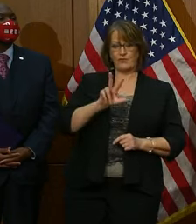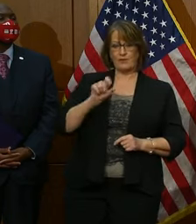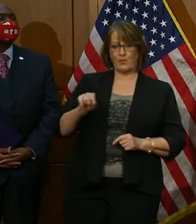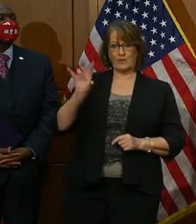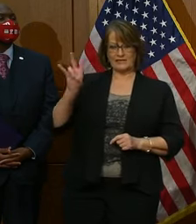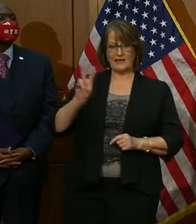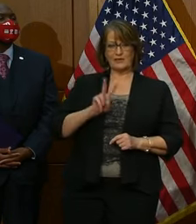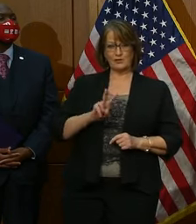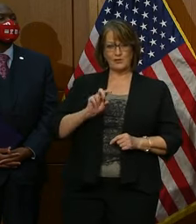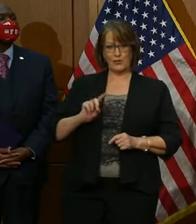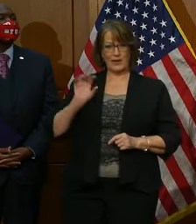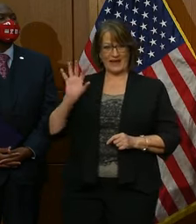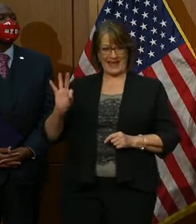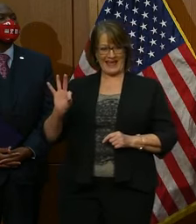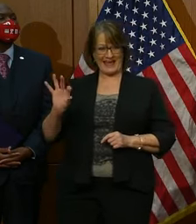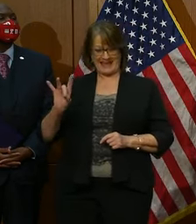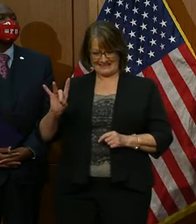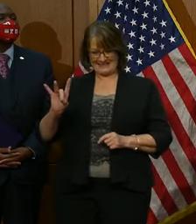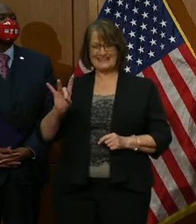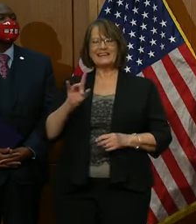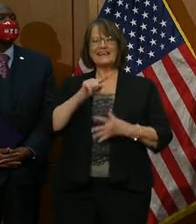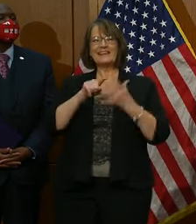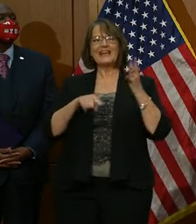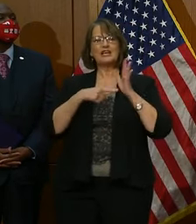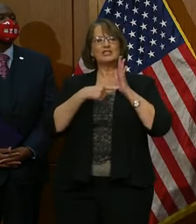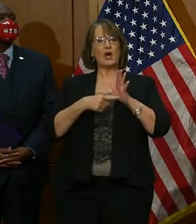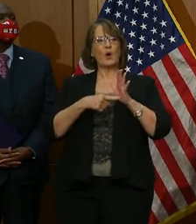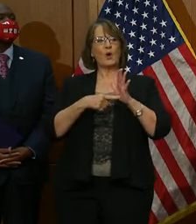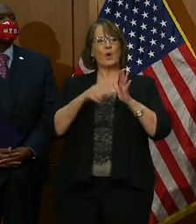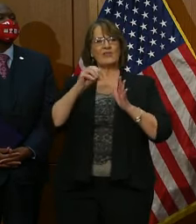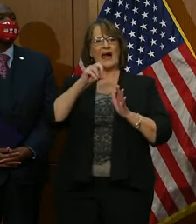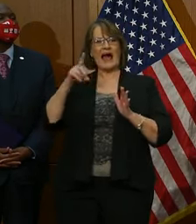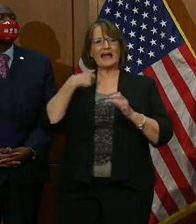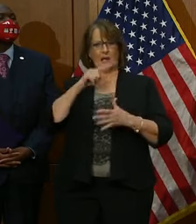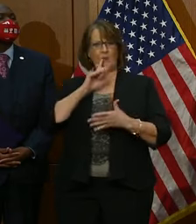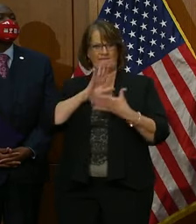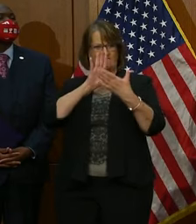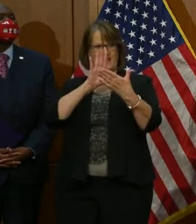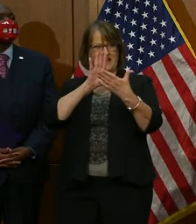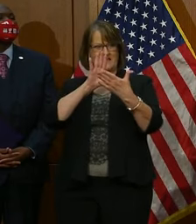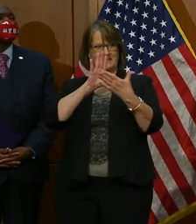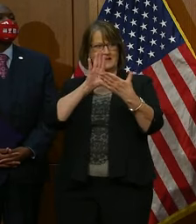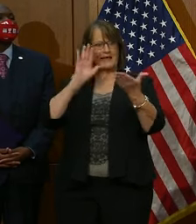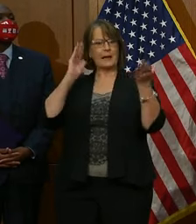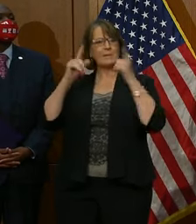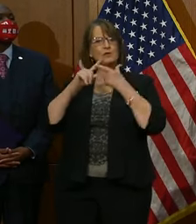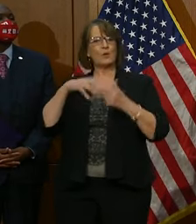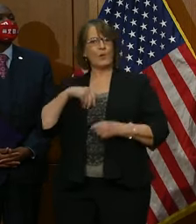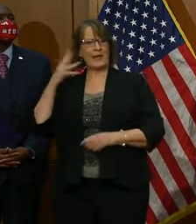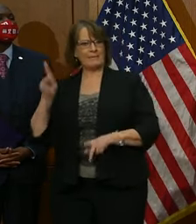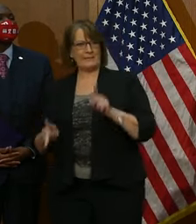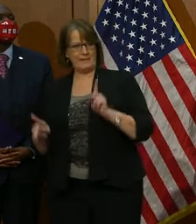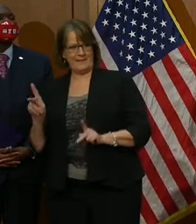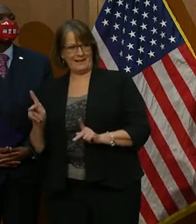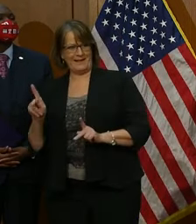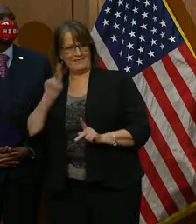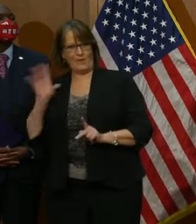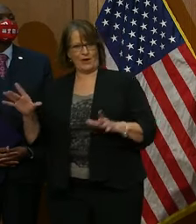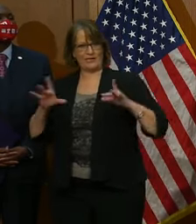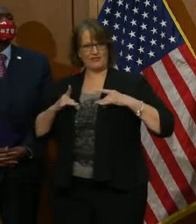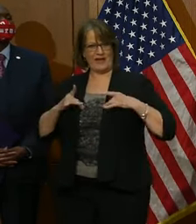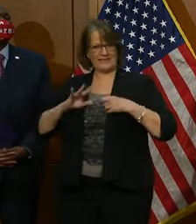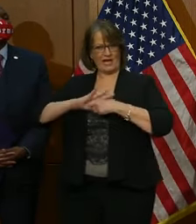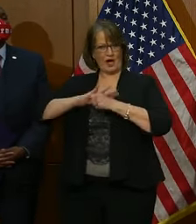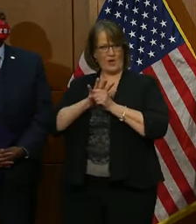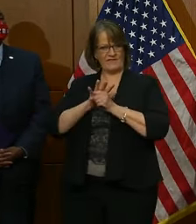2.8. And they indicate the greater odds we face relative to our white counterparts for contracting COVID,